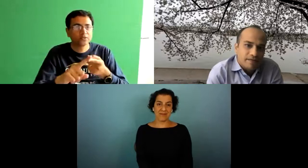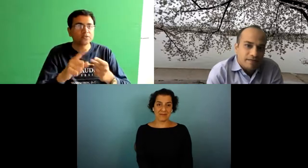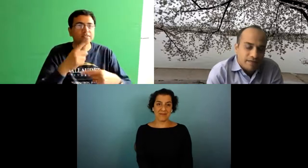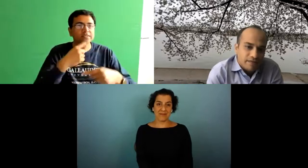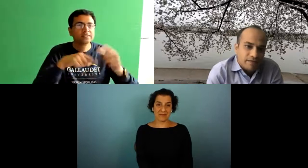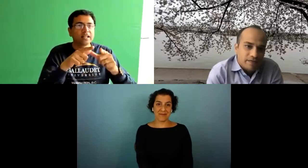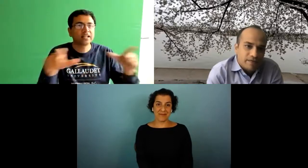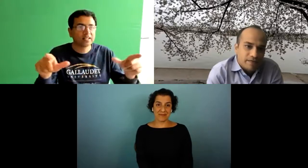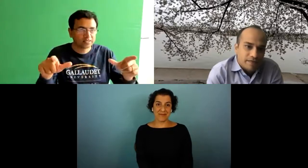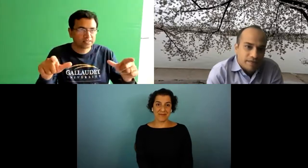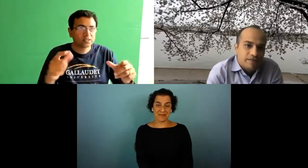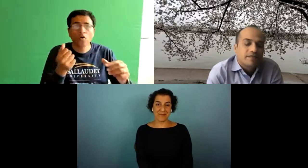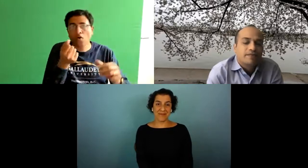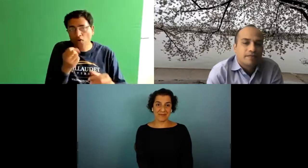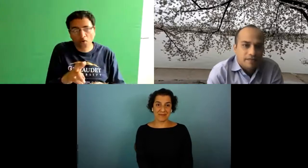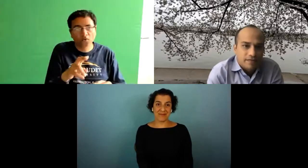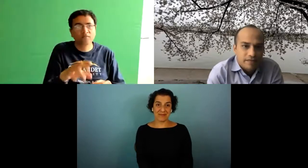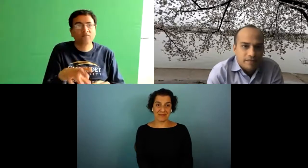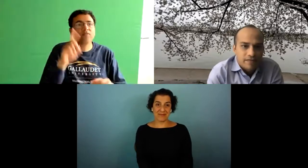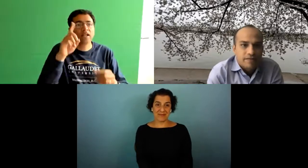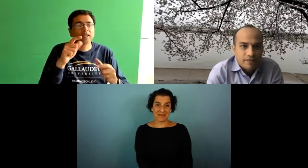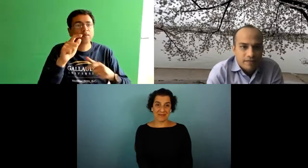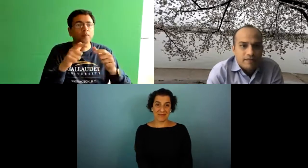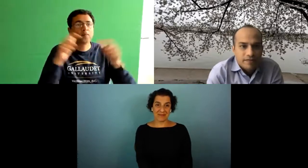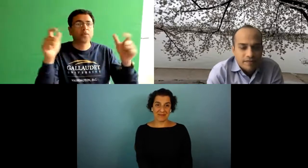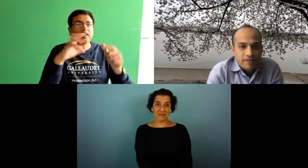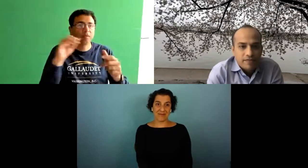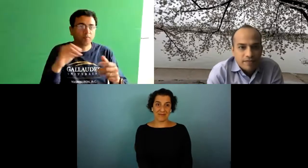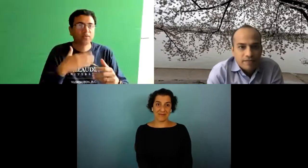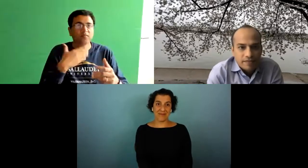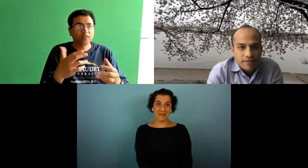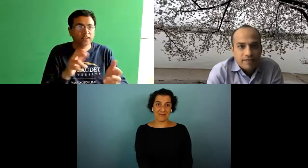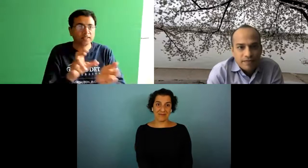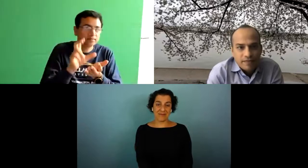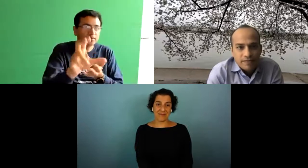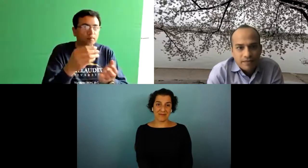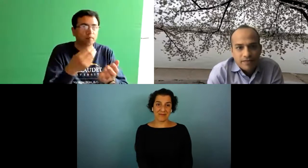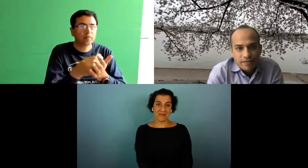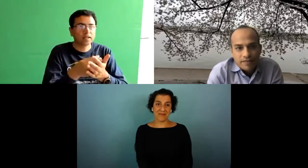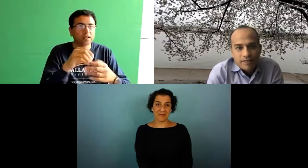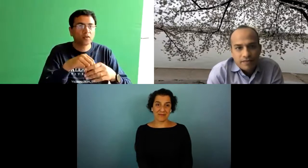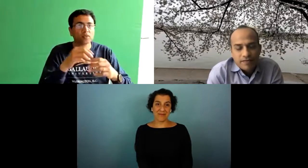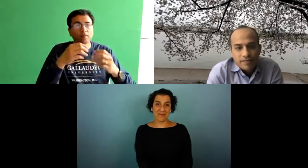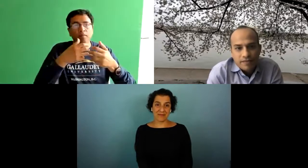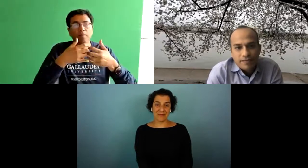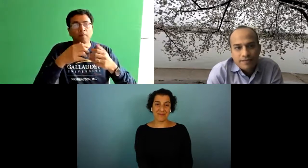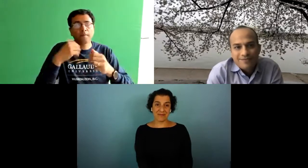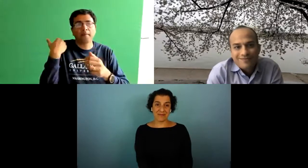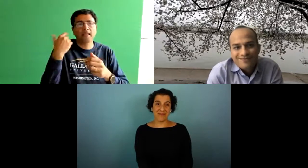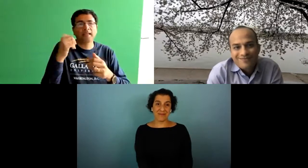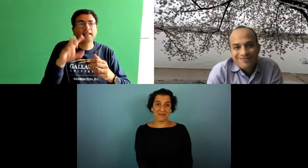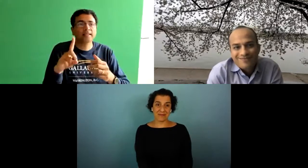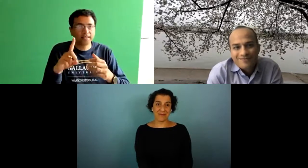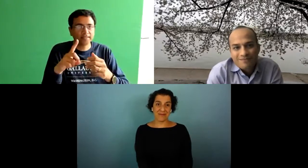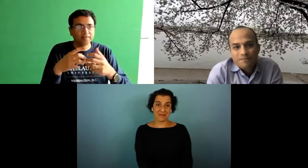technology to sort of trickle down and become available for sign languages or find a corporation that's willing to invest